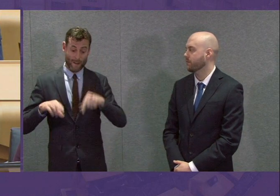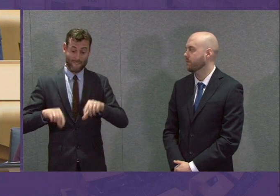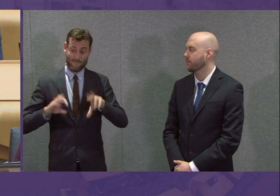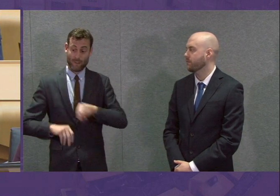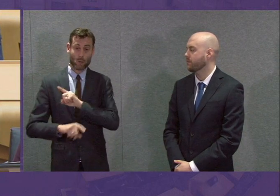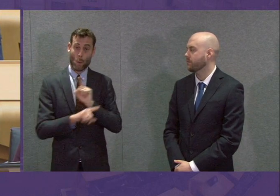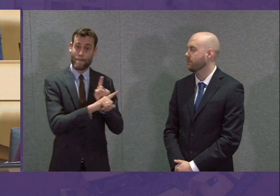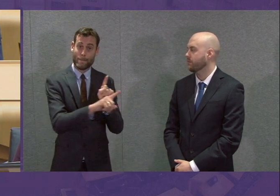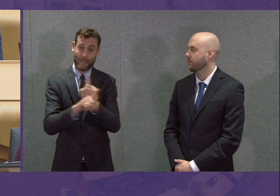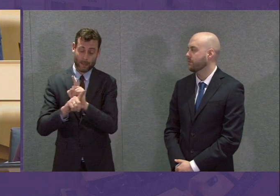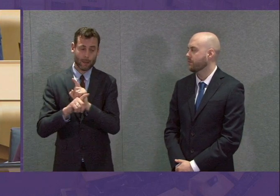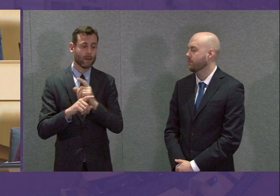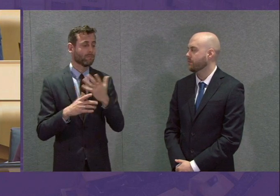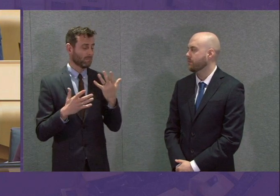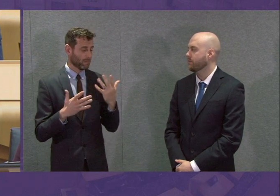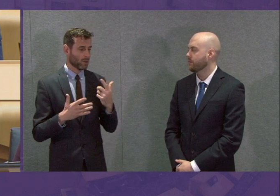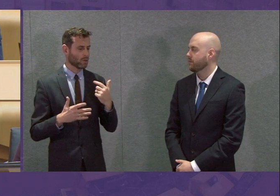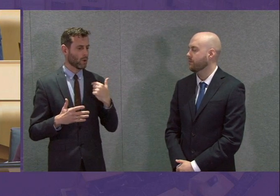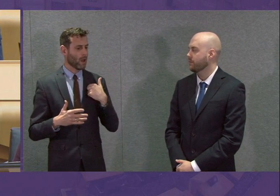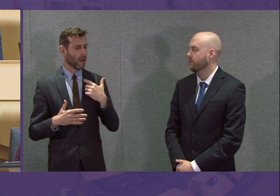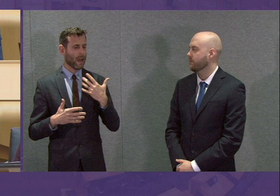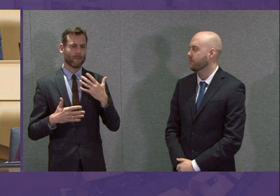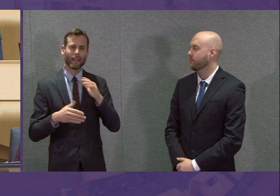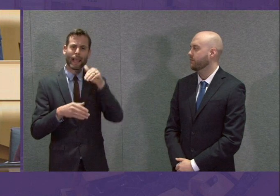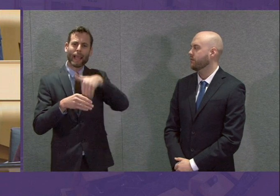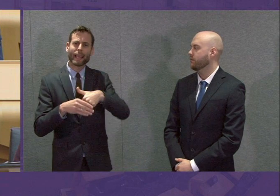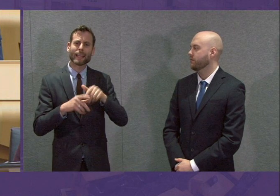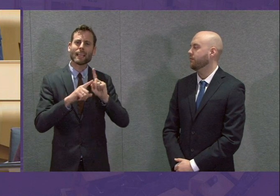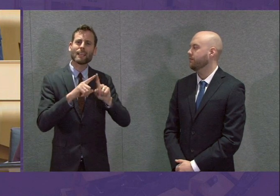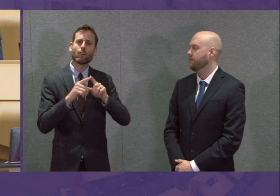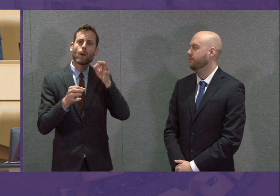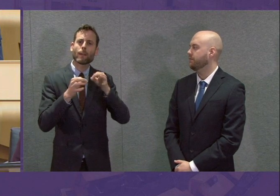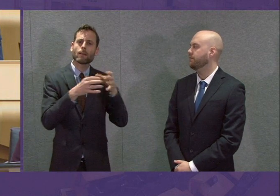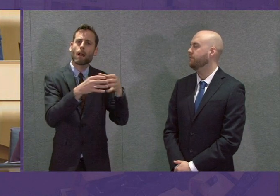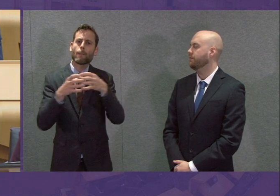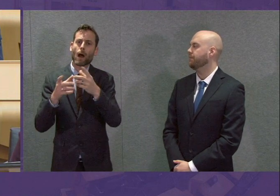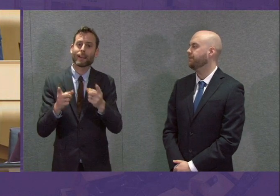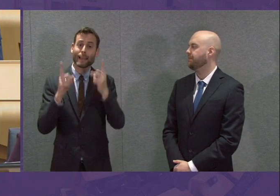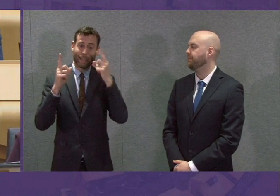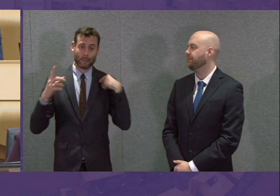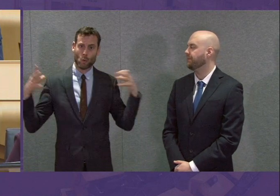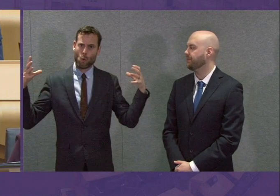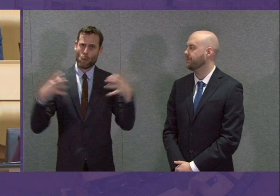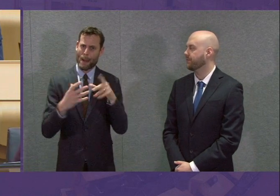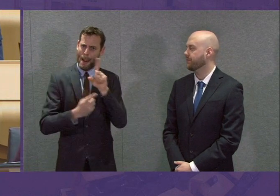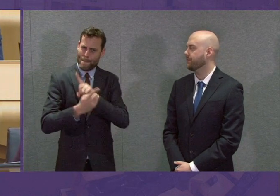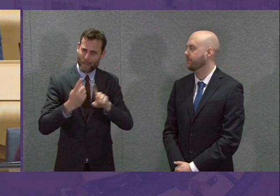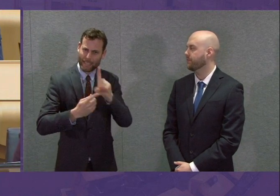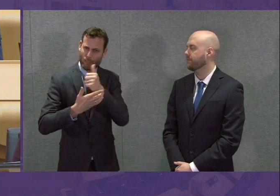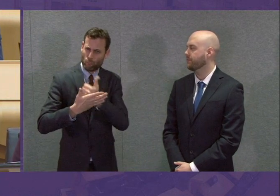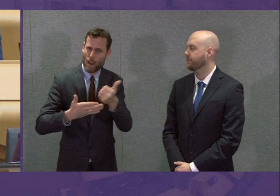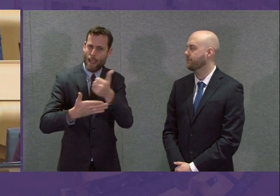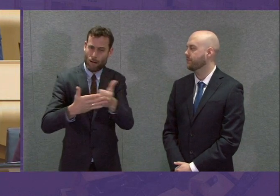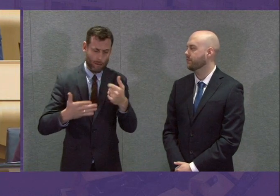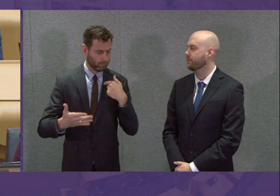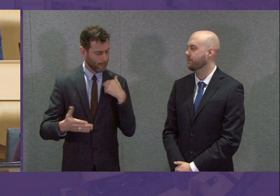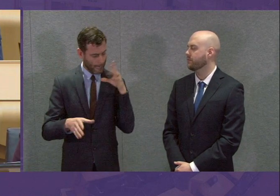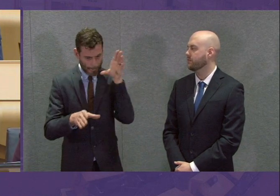As Willie Rennie said, I convened a meeting of party leaders yesterday and I've given an undertaking to meet with them regularly.